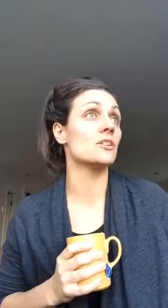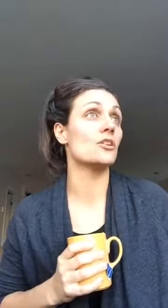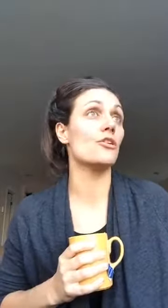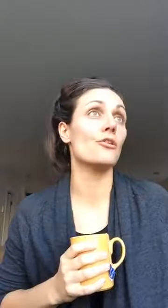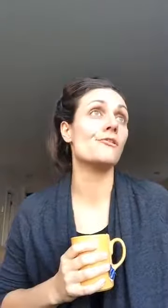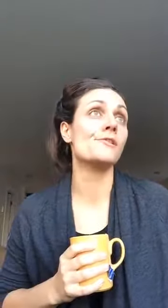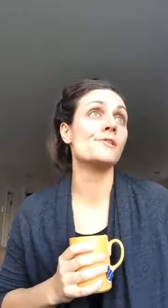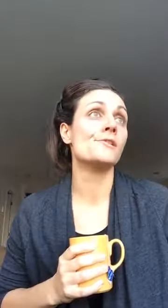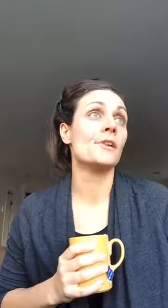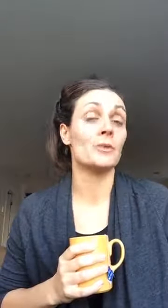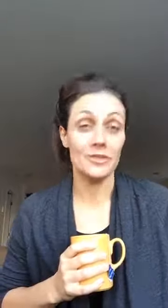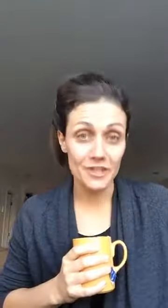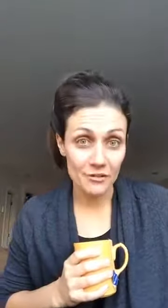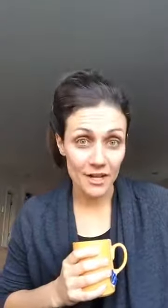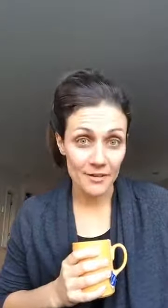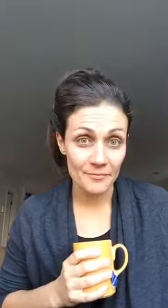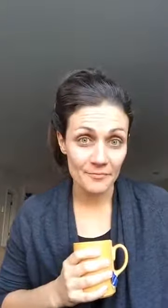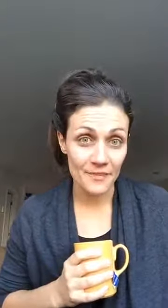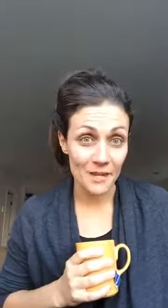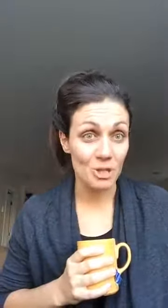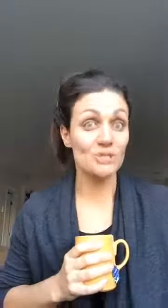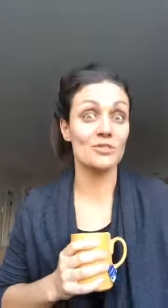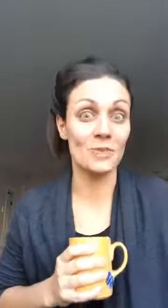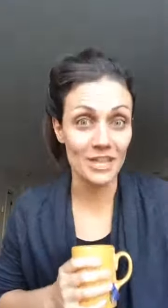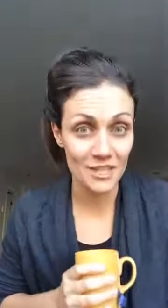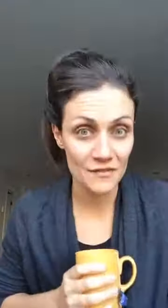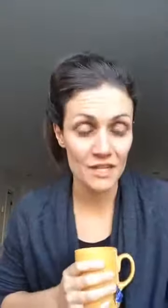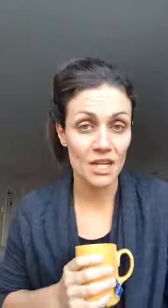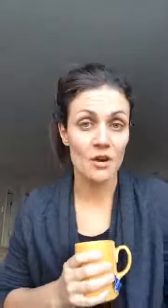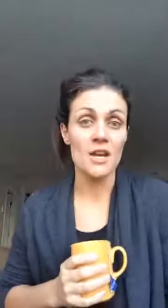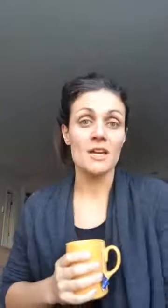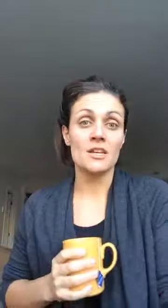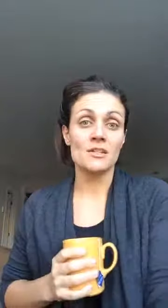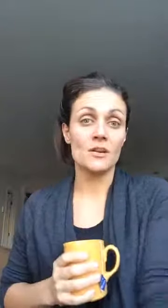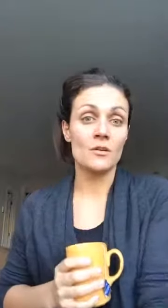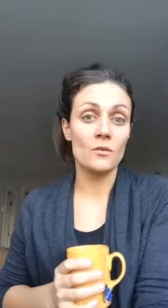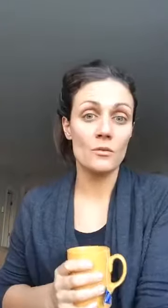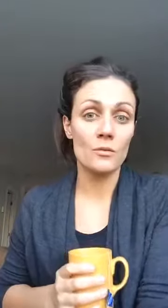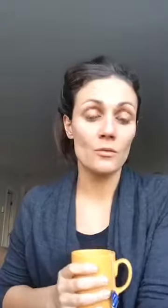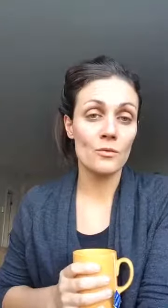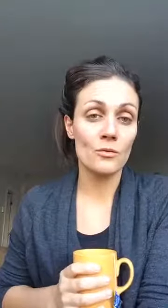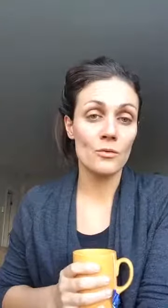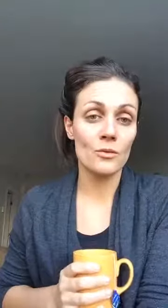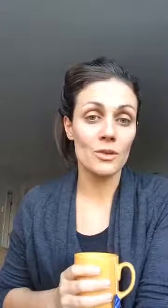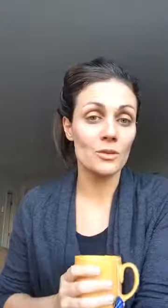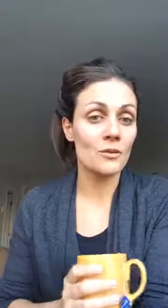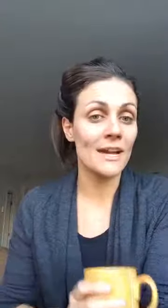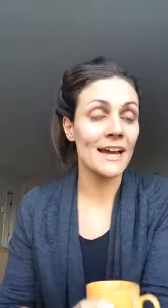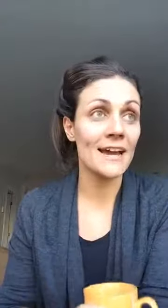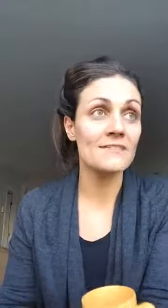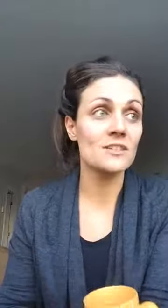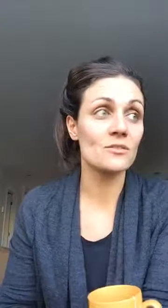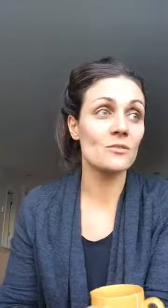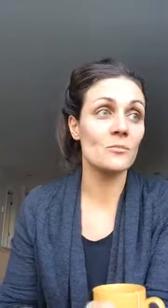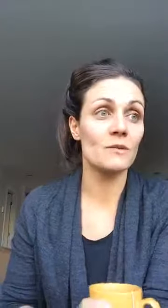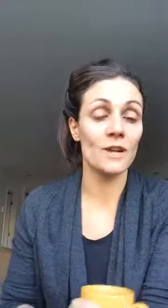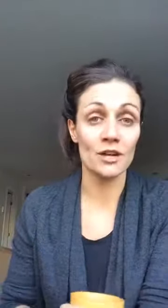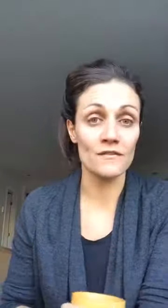am going to yoga and i'm also making this video so you don't have to be run off your